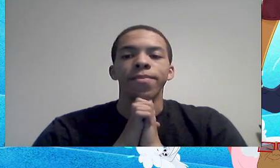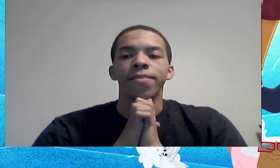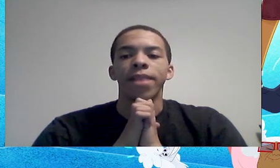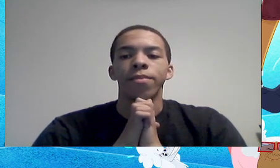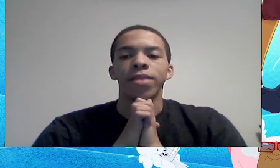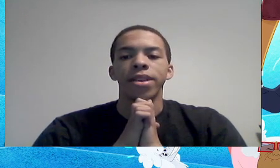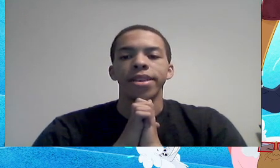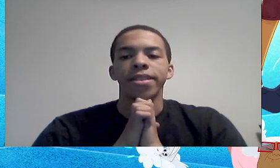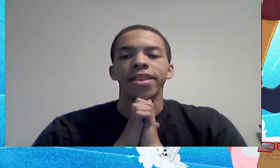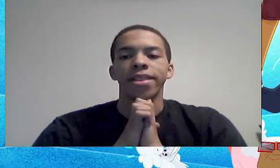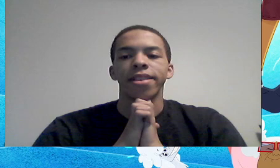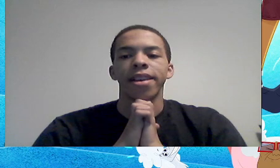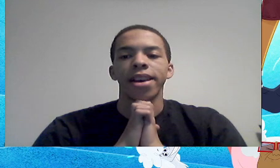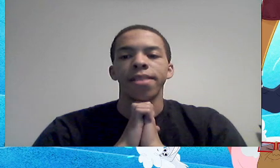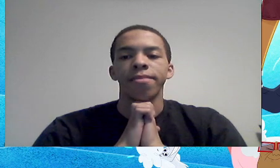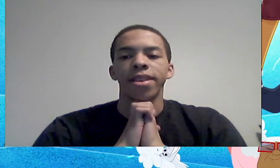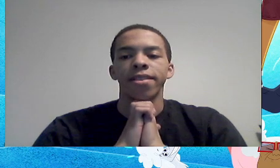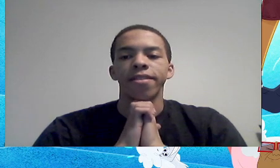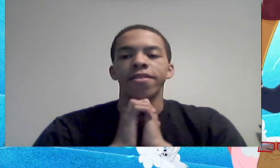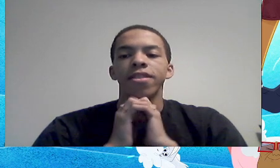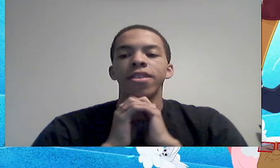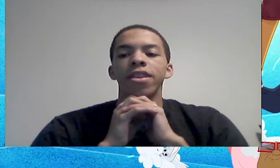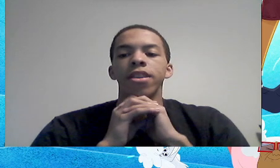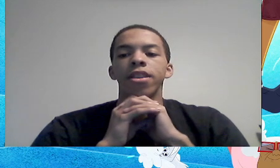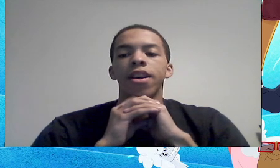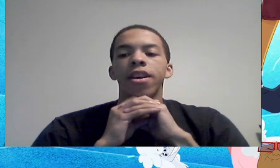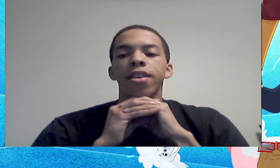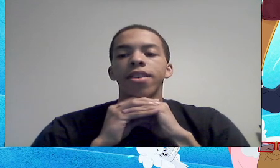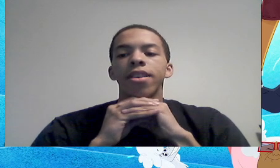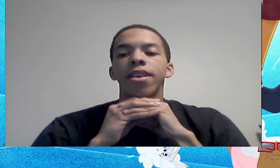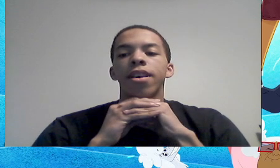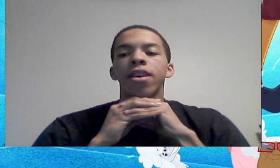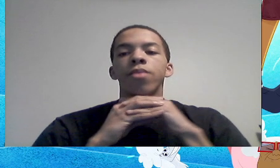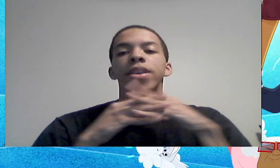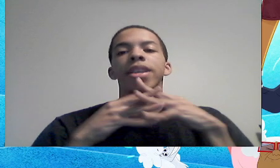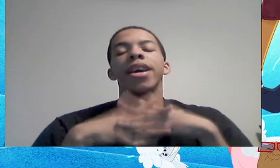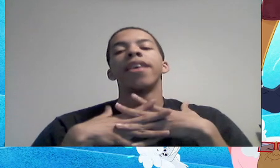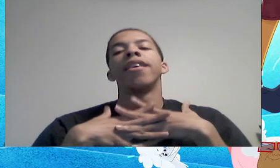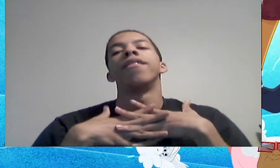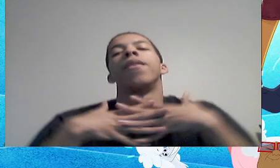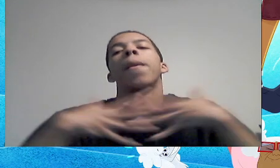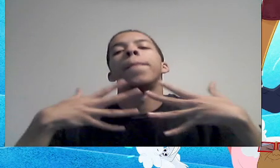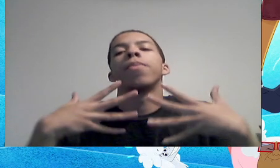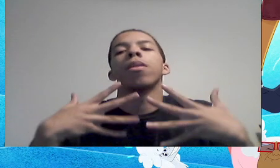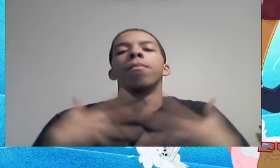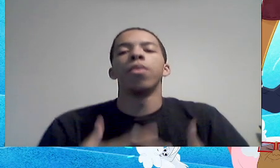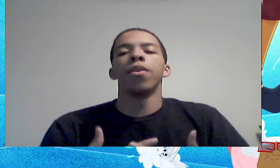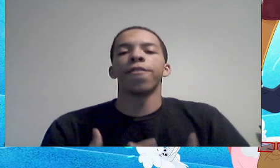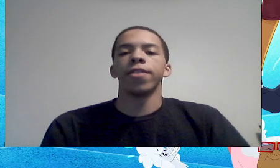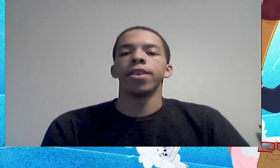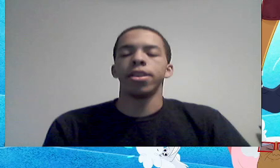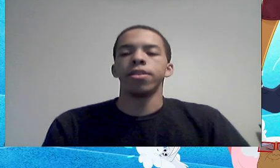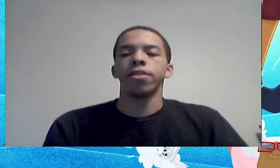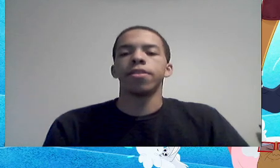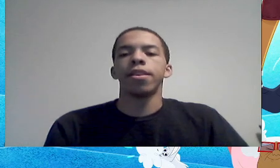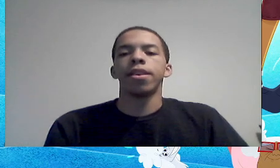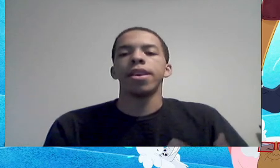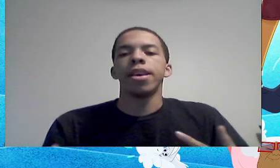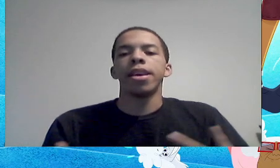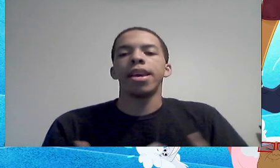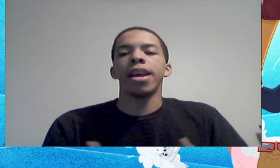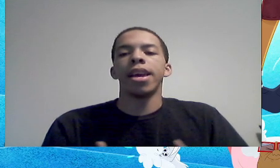like, I'm, I'm really ticked at because y'all already have boyfriends